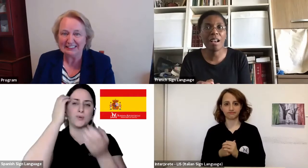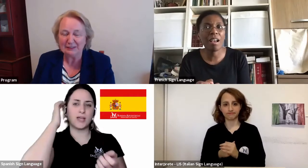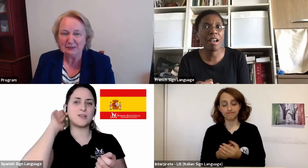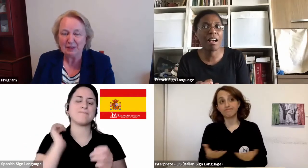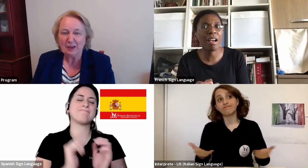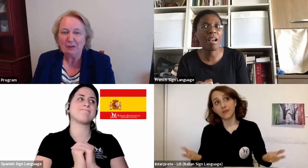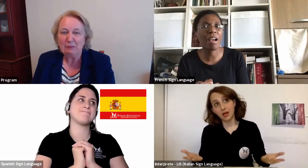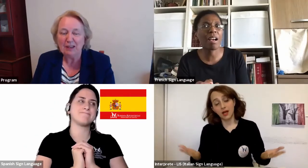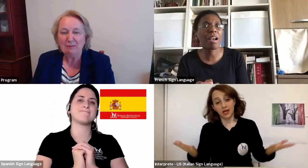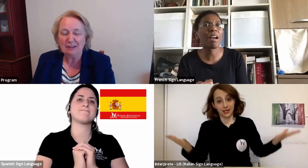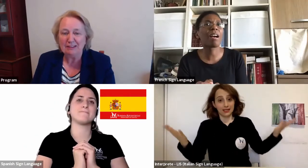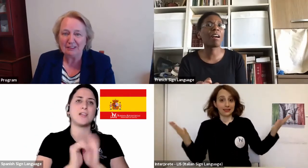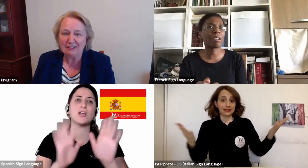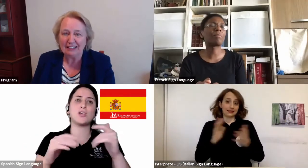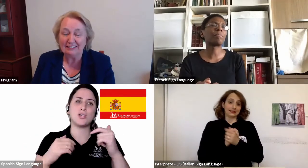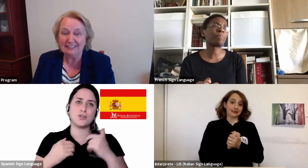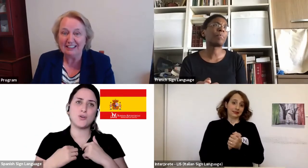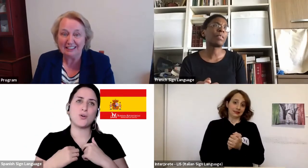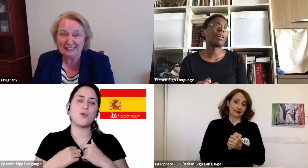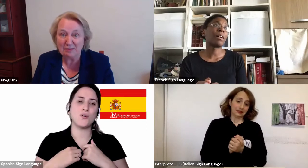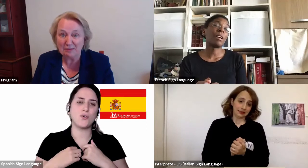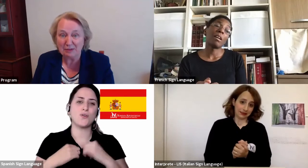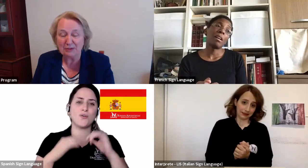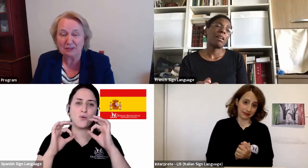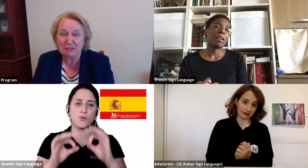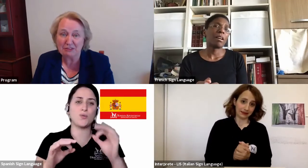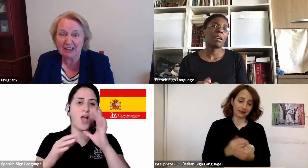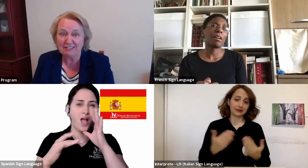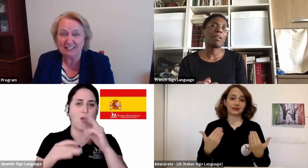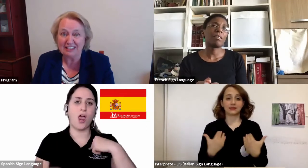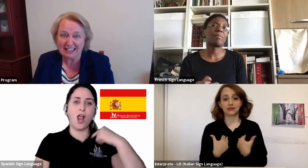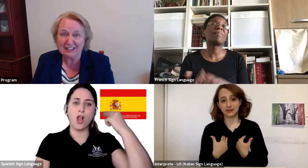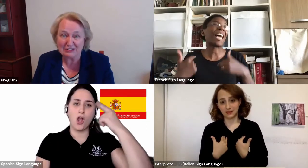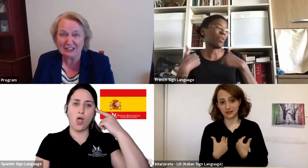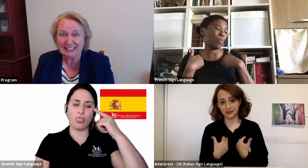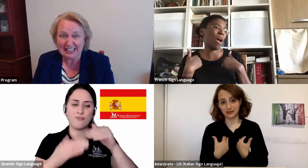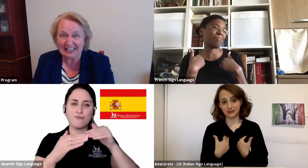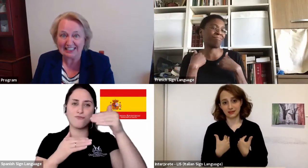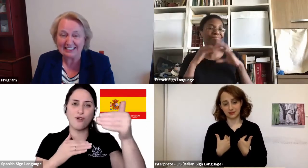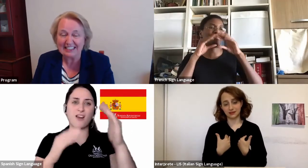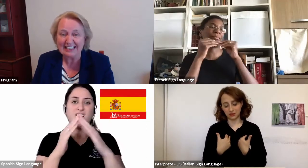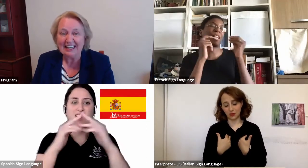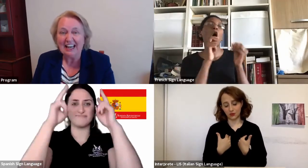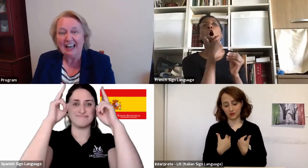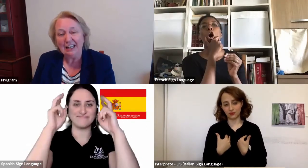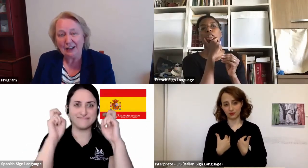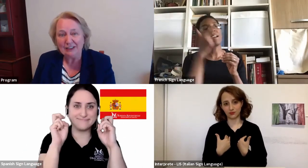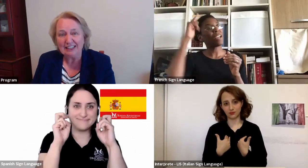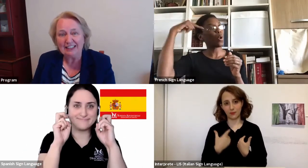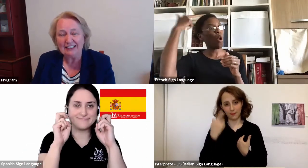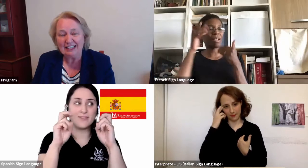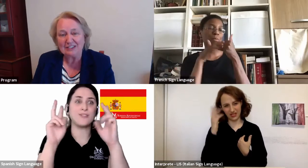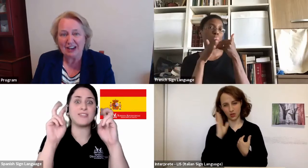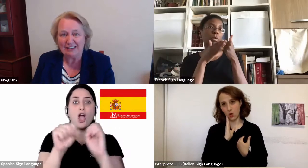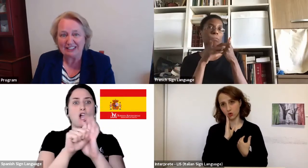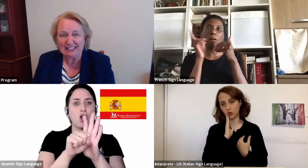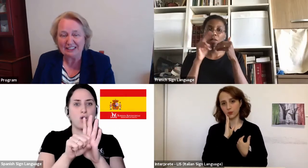London, we have been on lockdown at the time of recording for 393 days. And lockdown